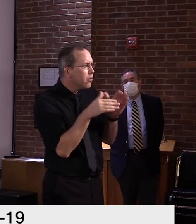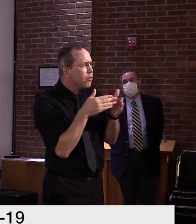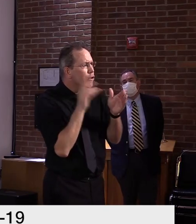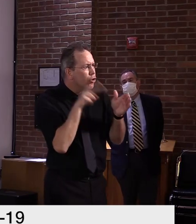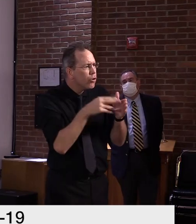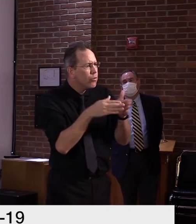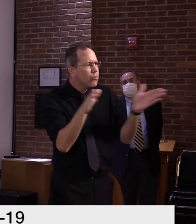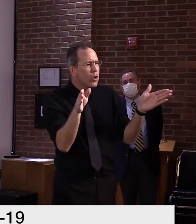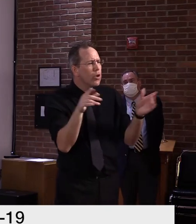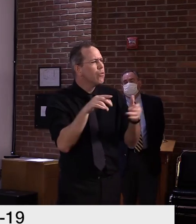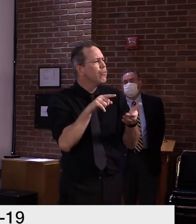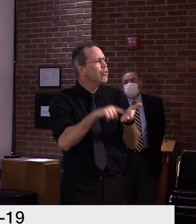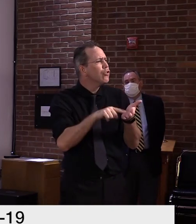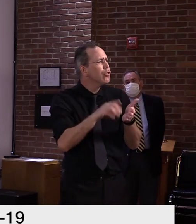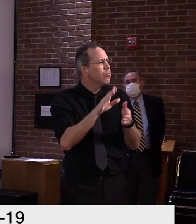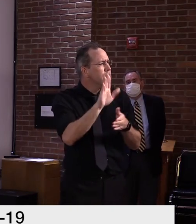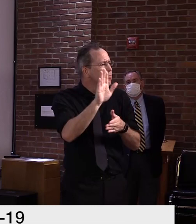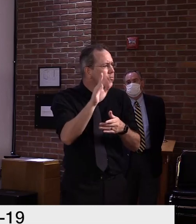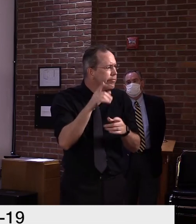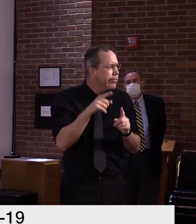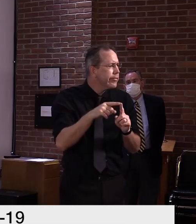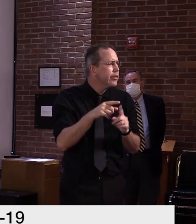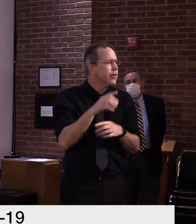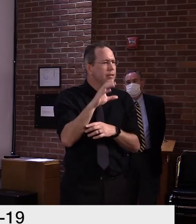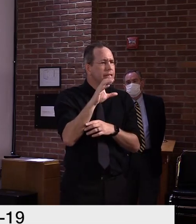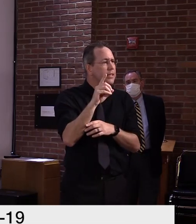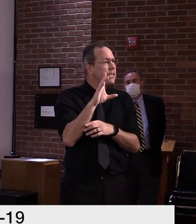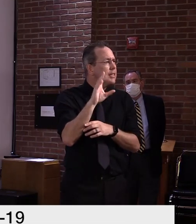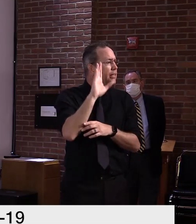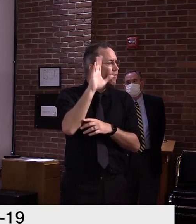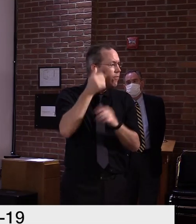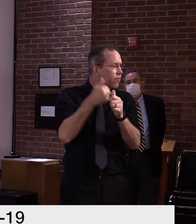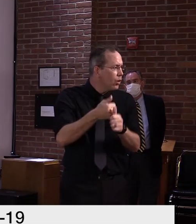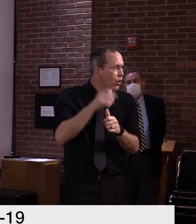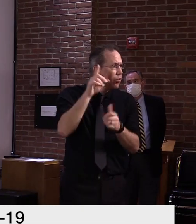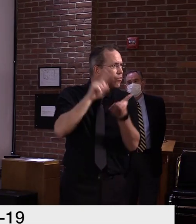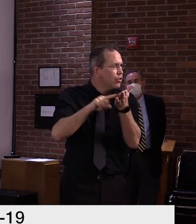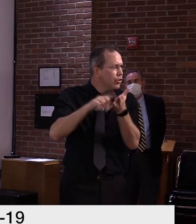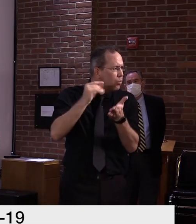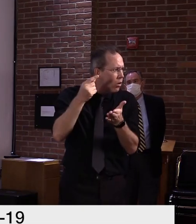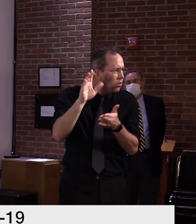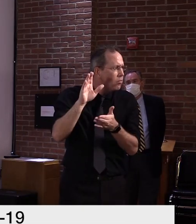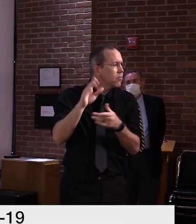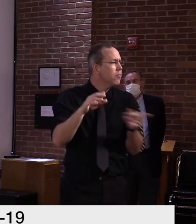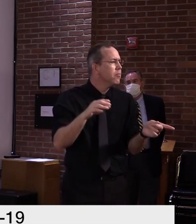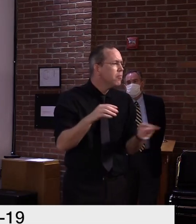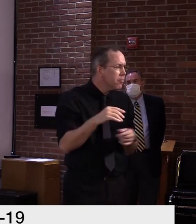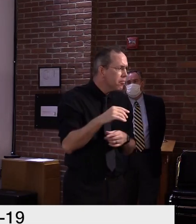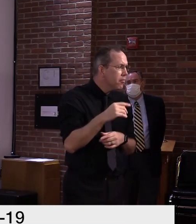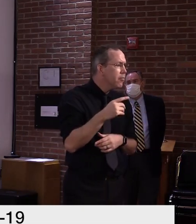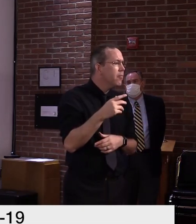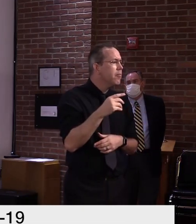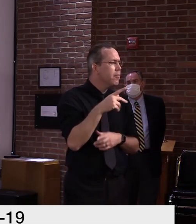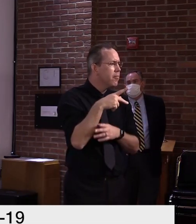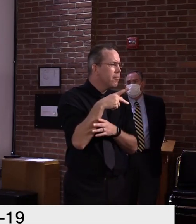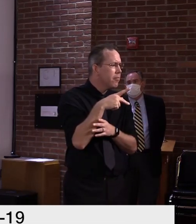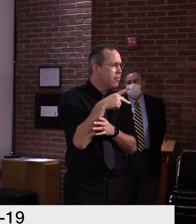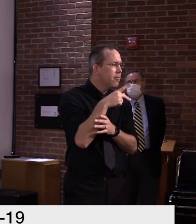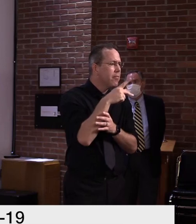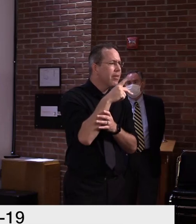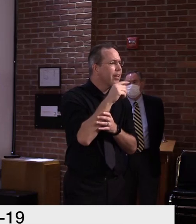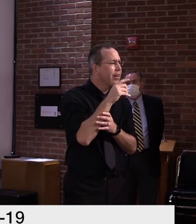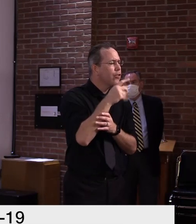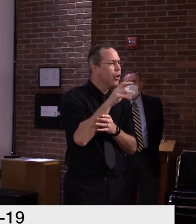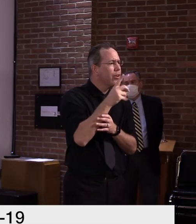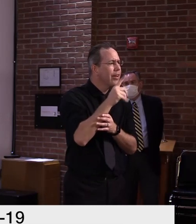that with CDC. Um, since our state of epidemiologist is here, maybe she'll just make a quick comment about that because we've been